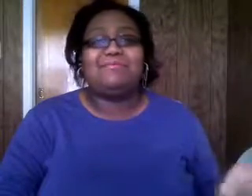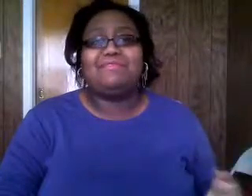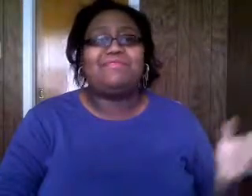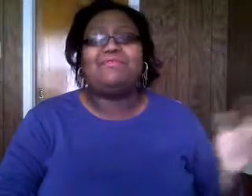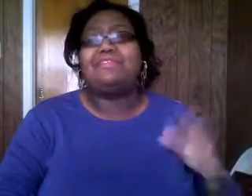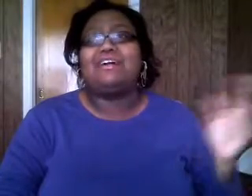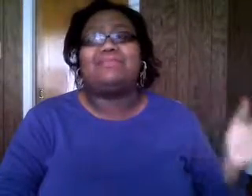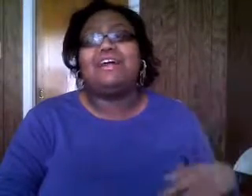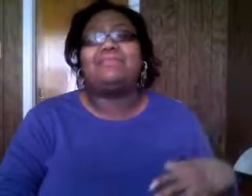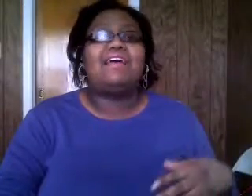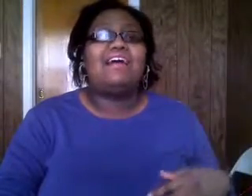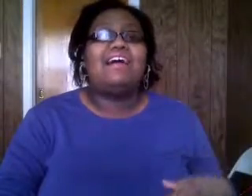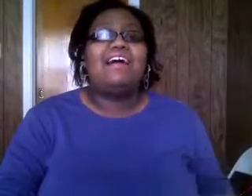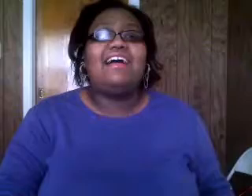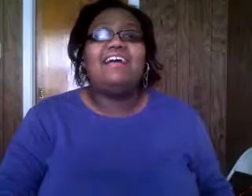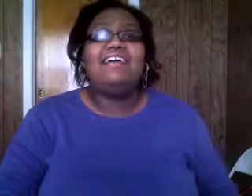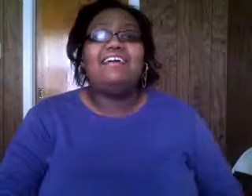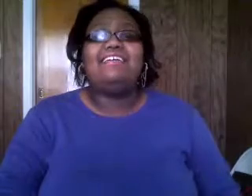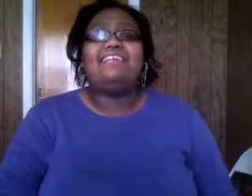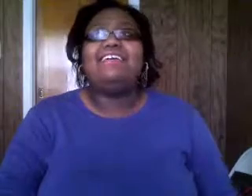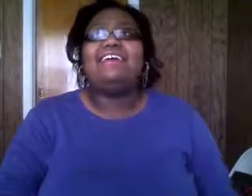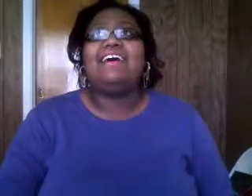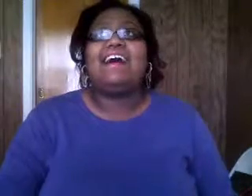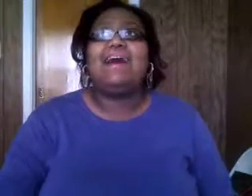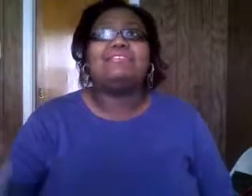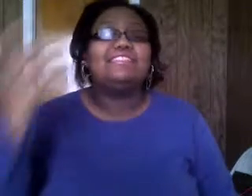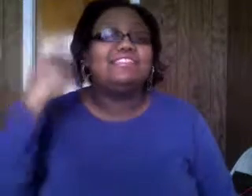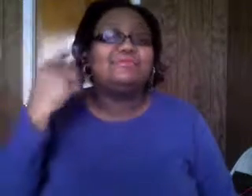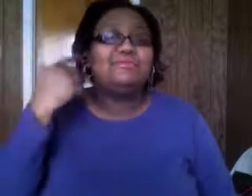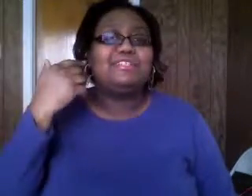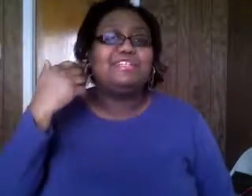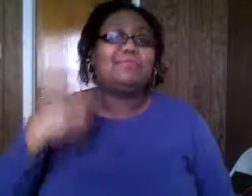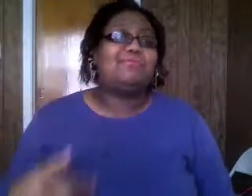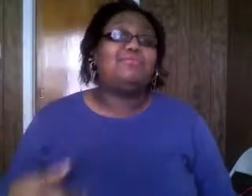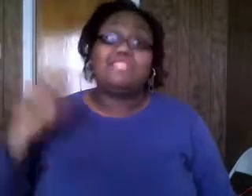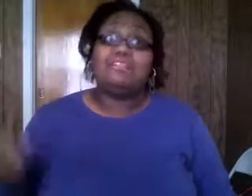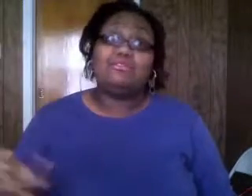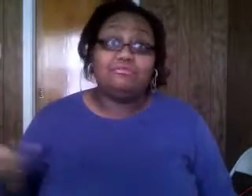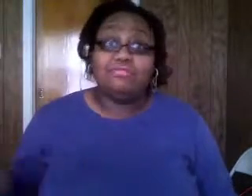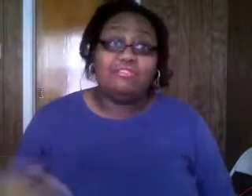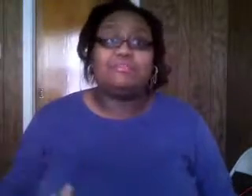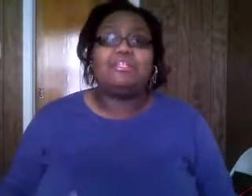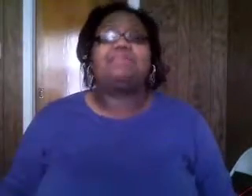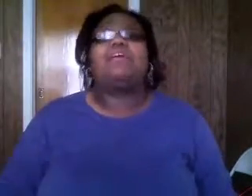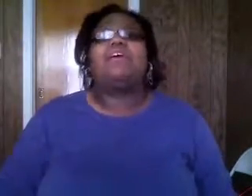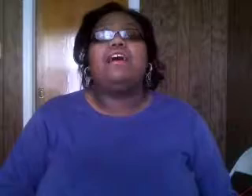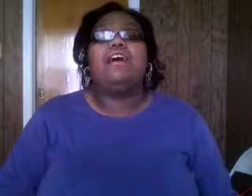yeah four o'clock five and i was listening to music in my room which i do you know in real life and